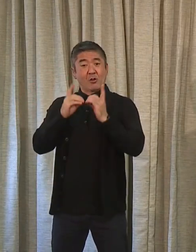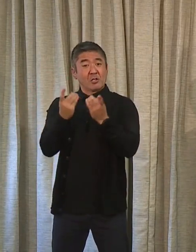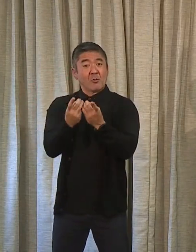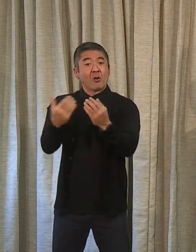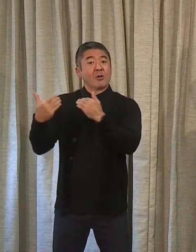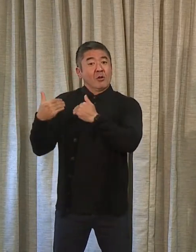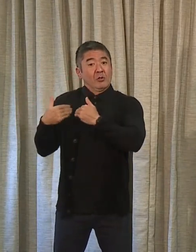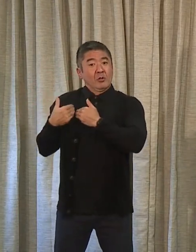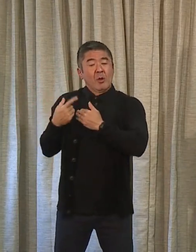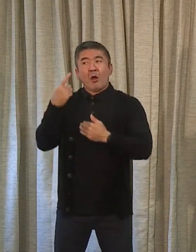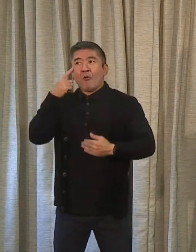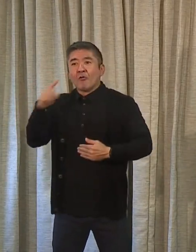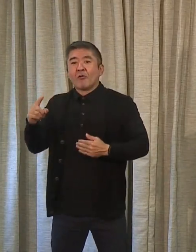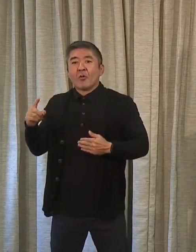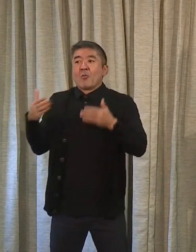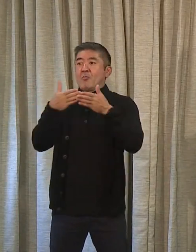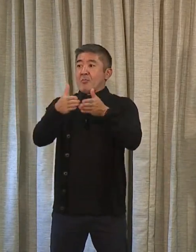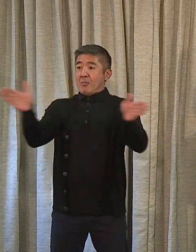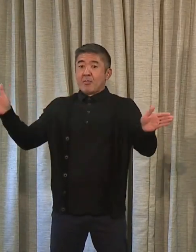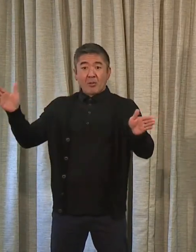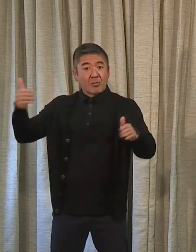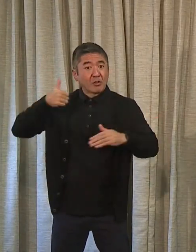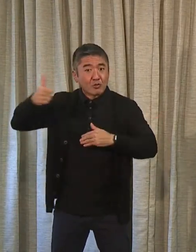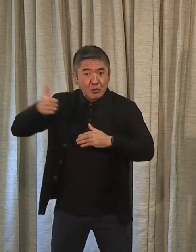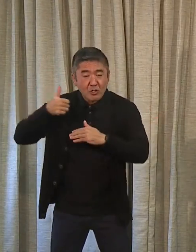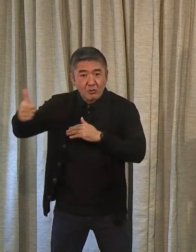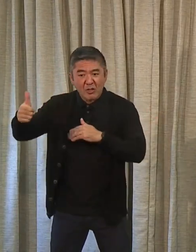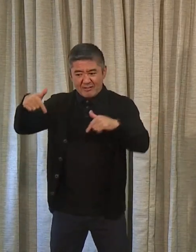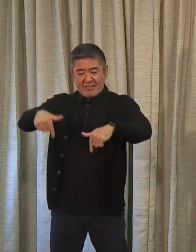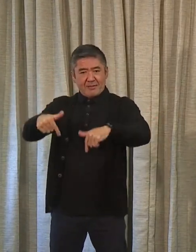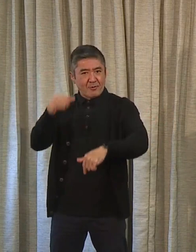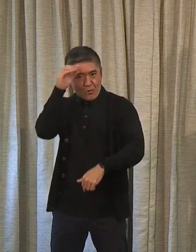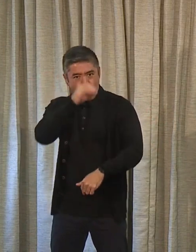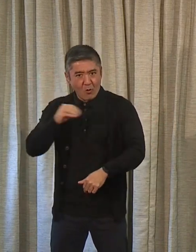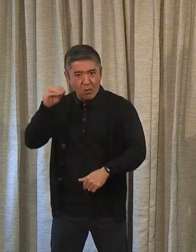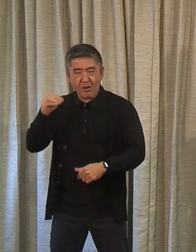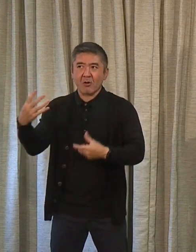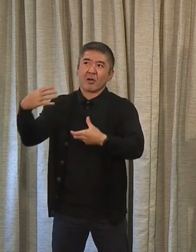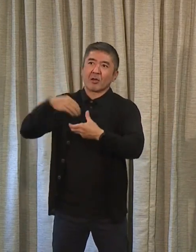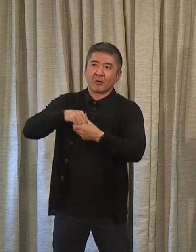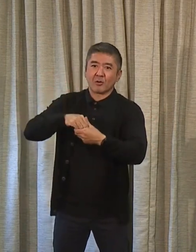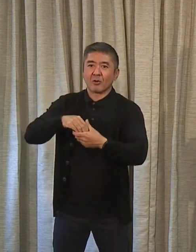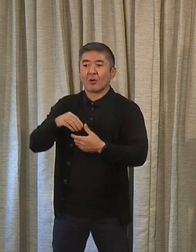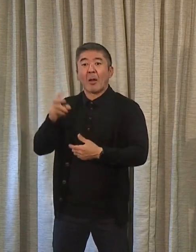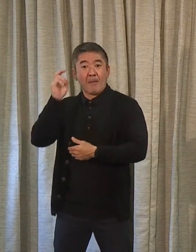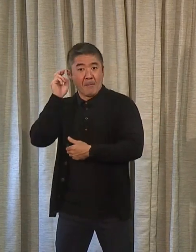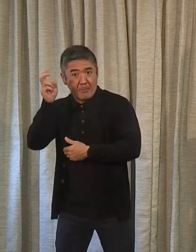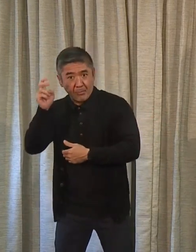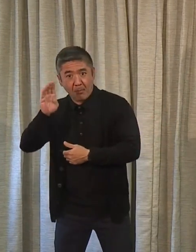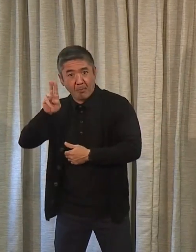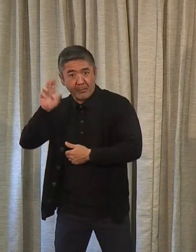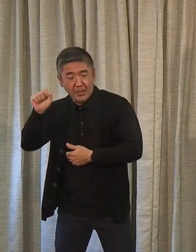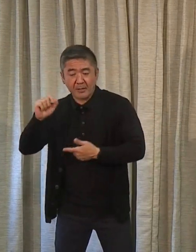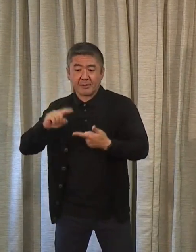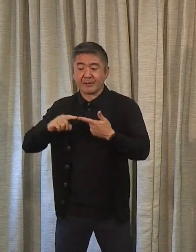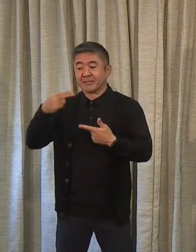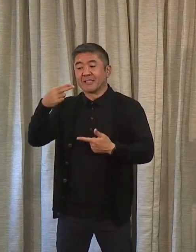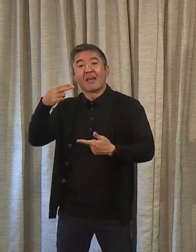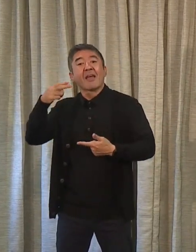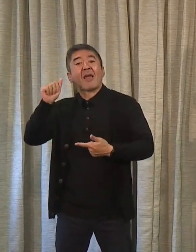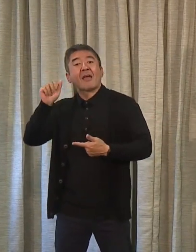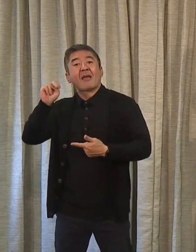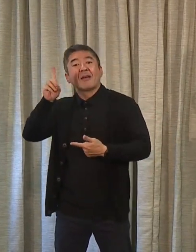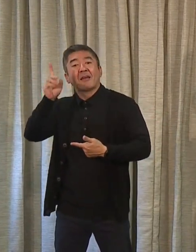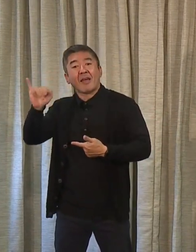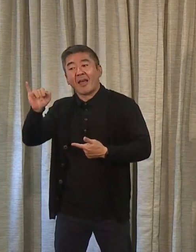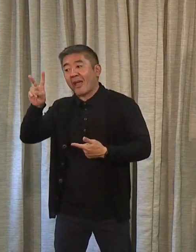responsible for public transportation on Oahu, including the bus system, the handyvan system,